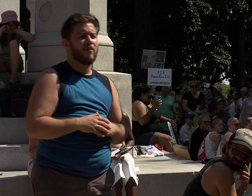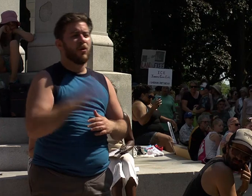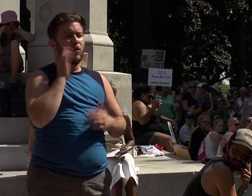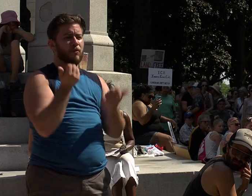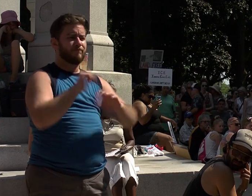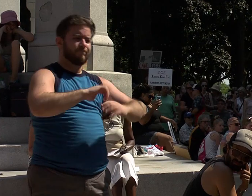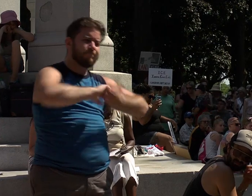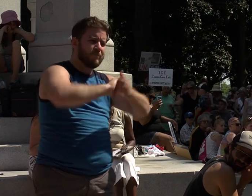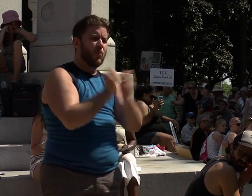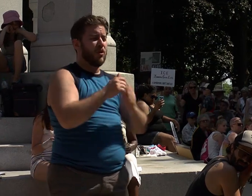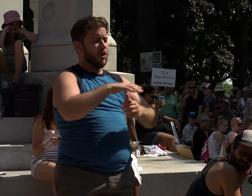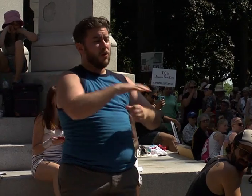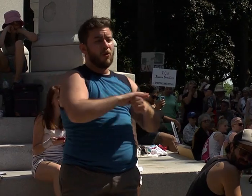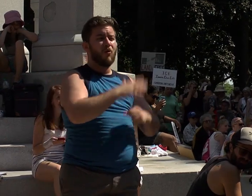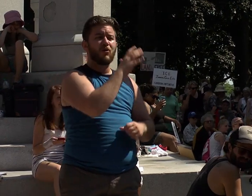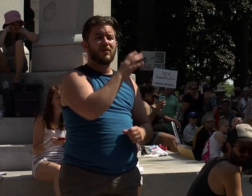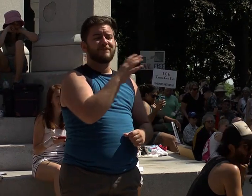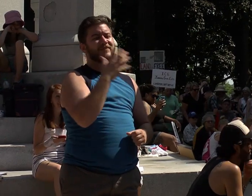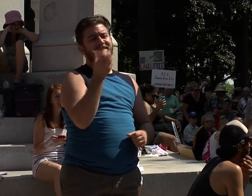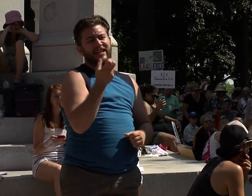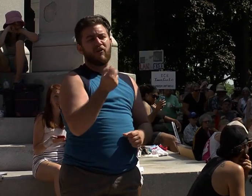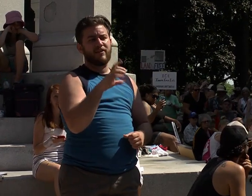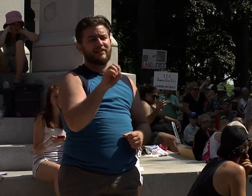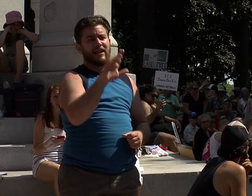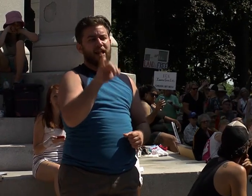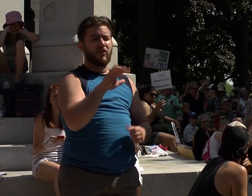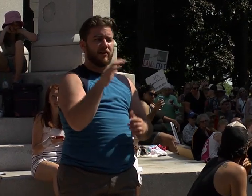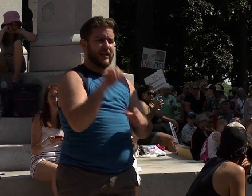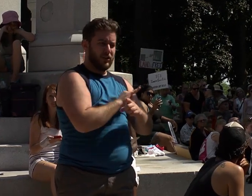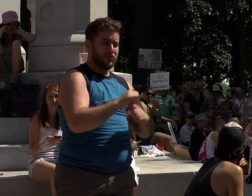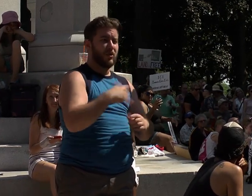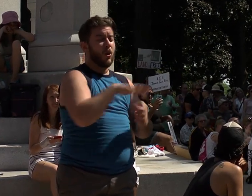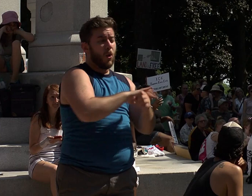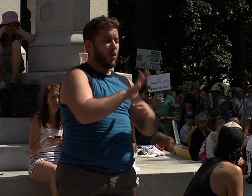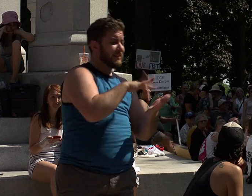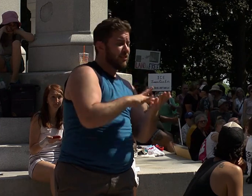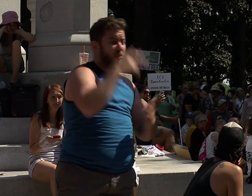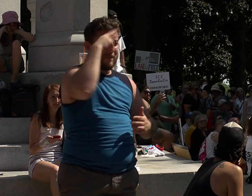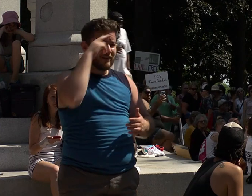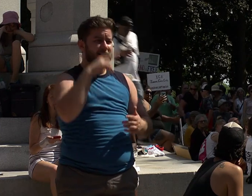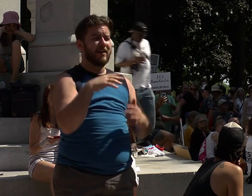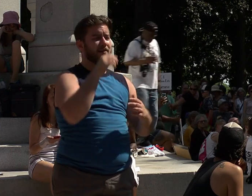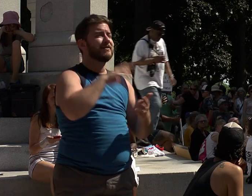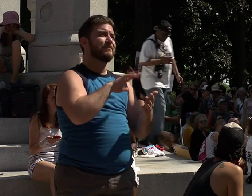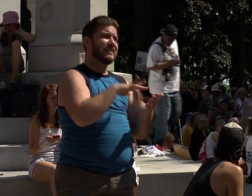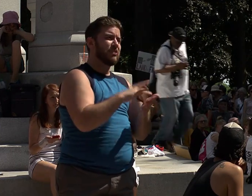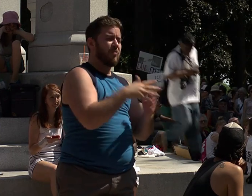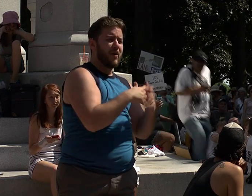local dairy industry we see young Mexican and Central American men fleeing poverty violence and joblessness